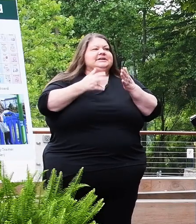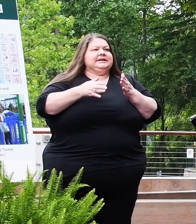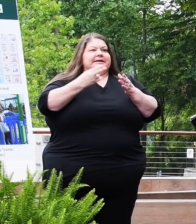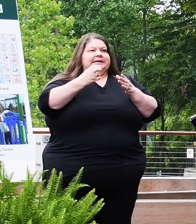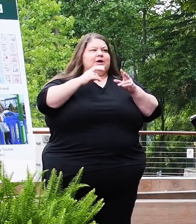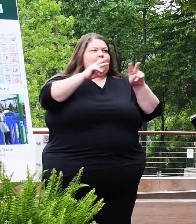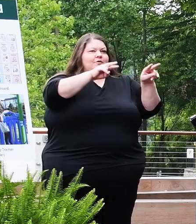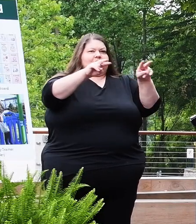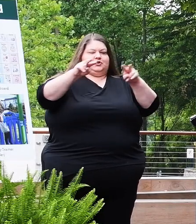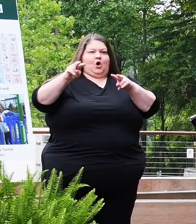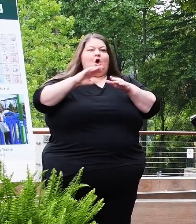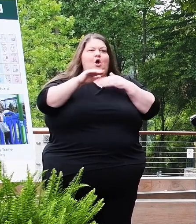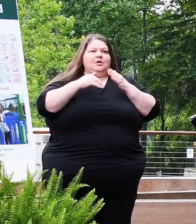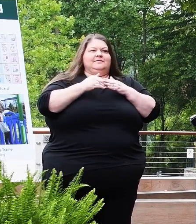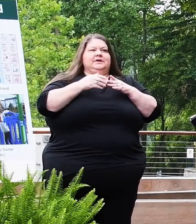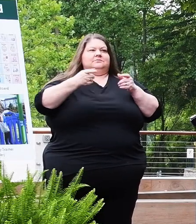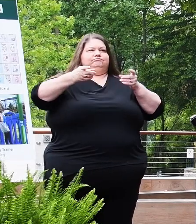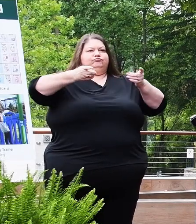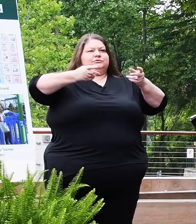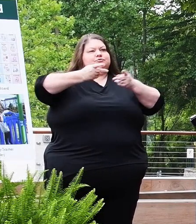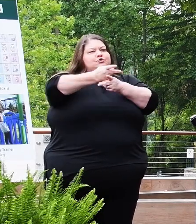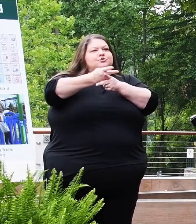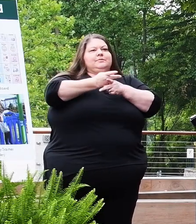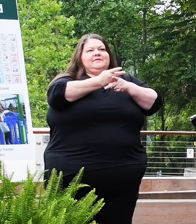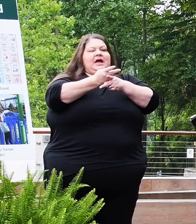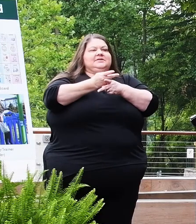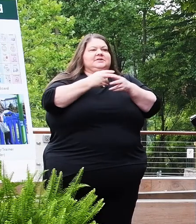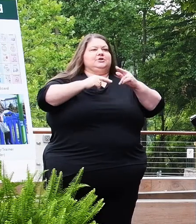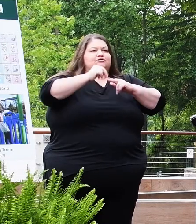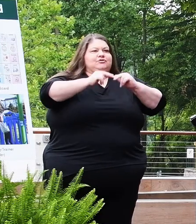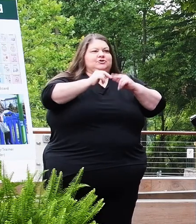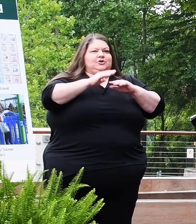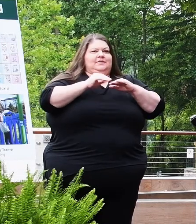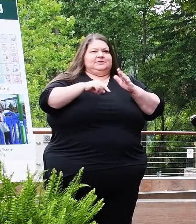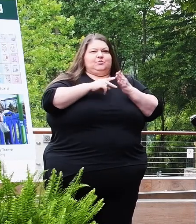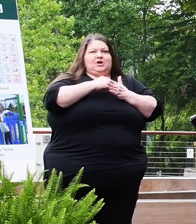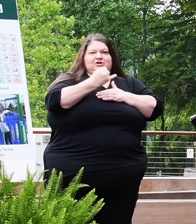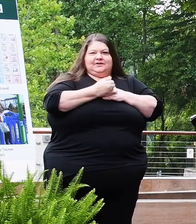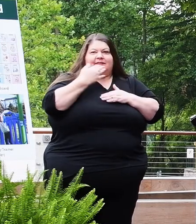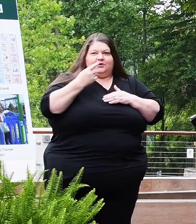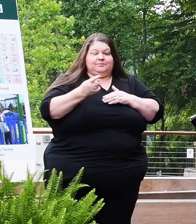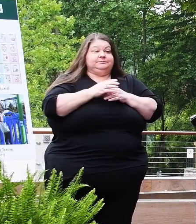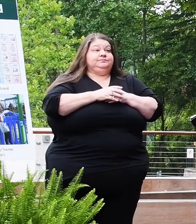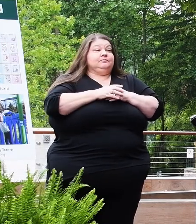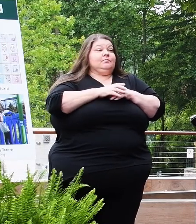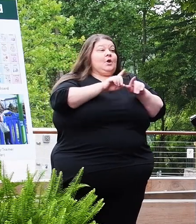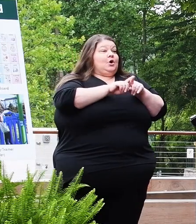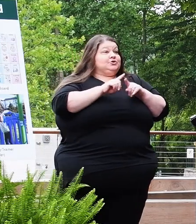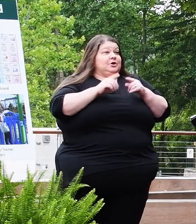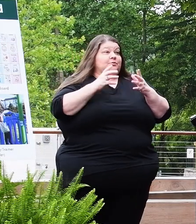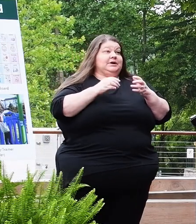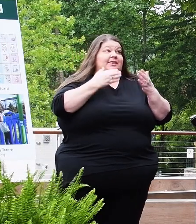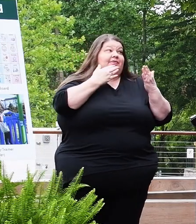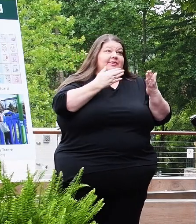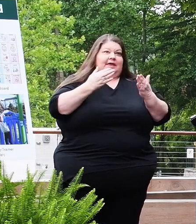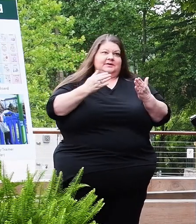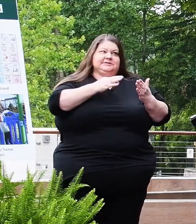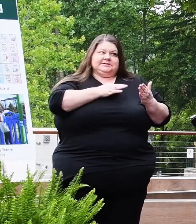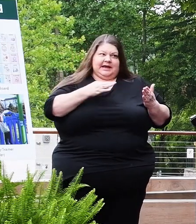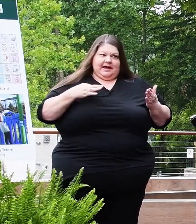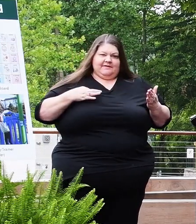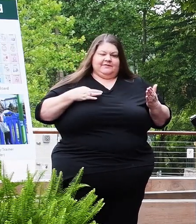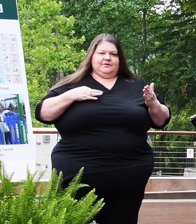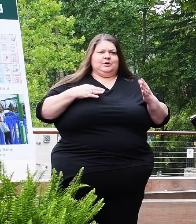construction on this project. Thanks, Jim. I also want to thank our staff who were very instrumental from the